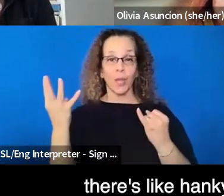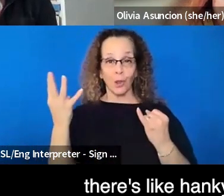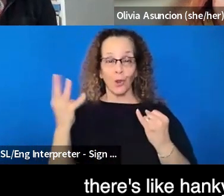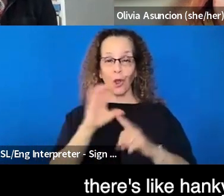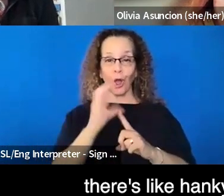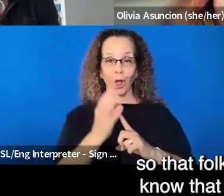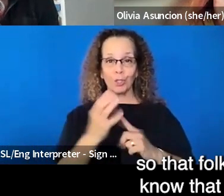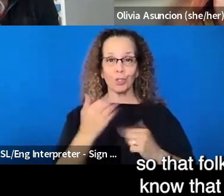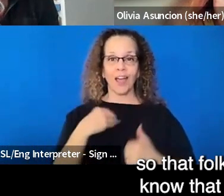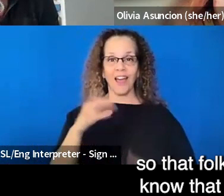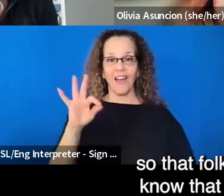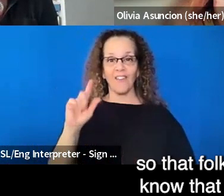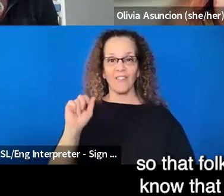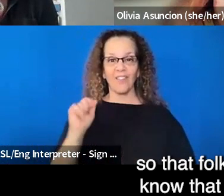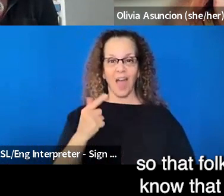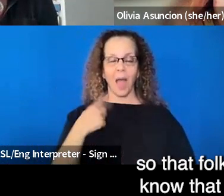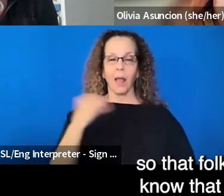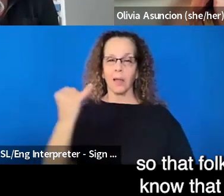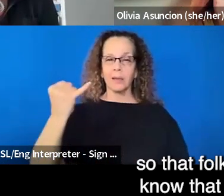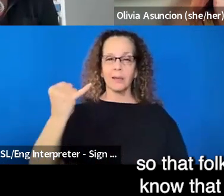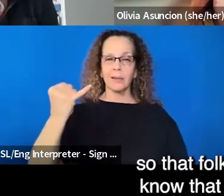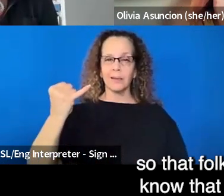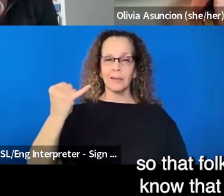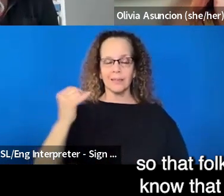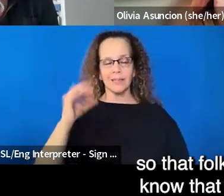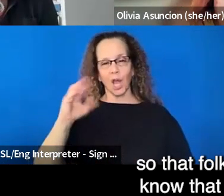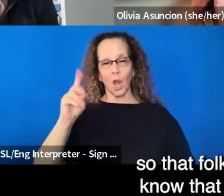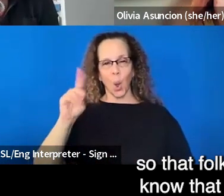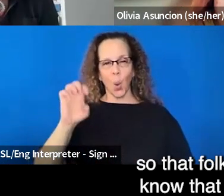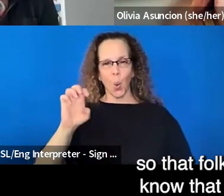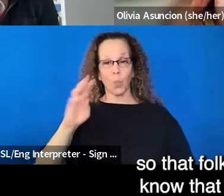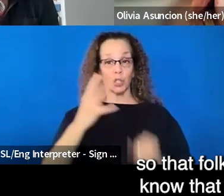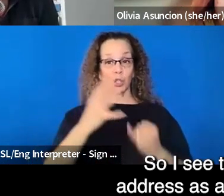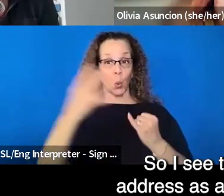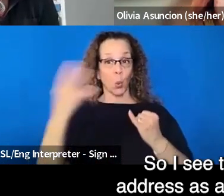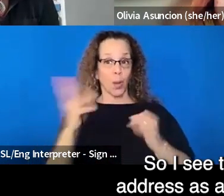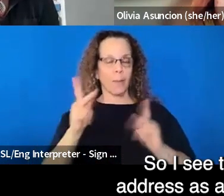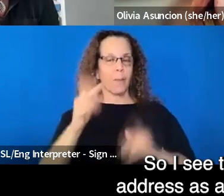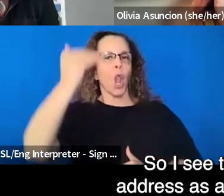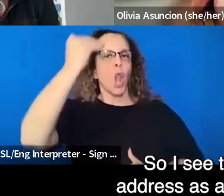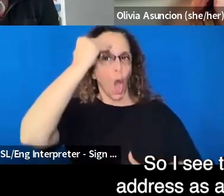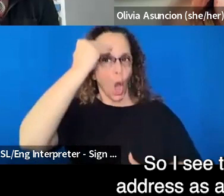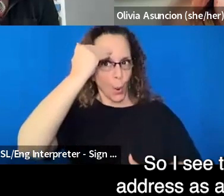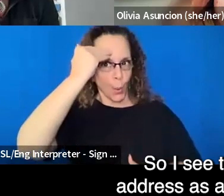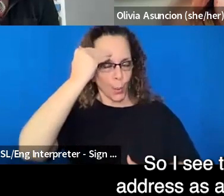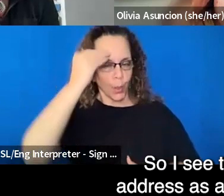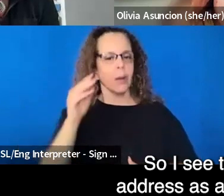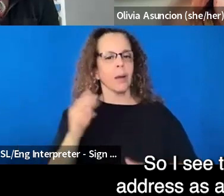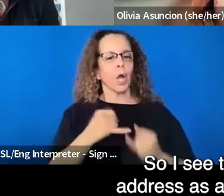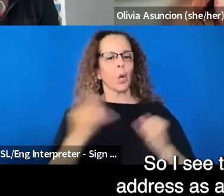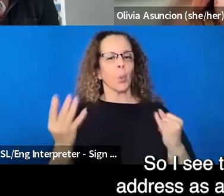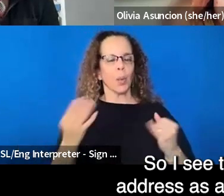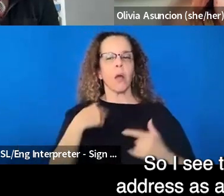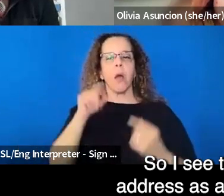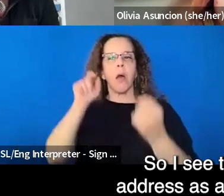flagging so that queer folks in the know, know that you're queer. So I see the way that I